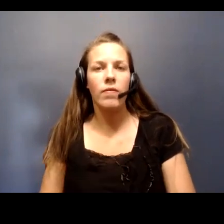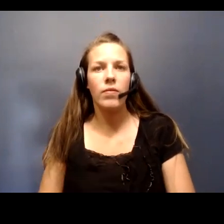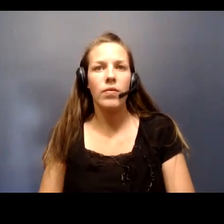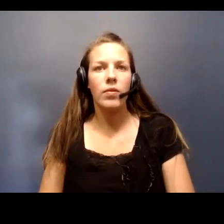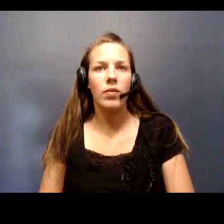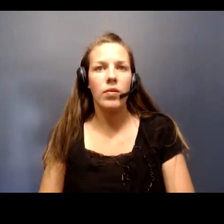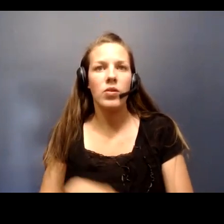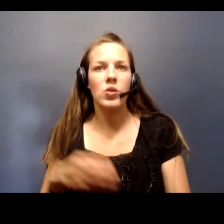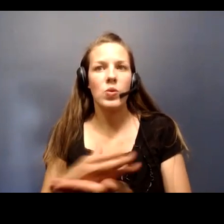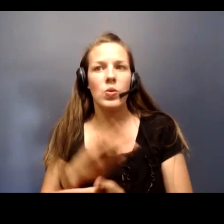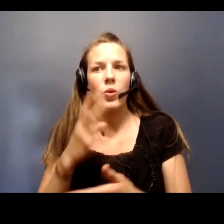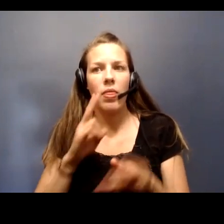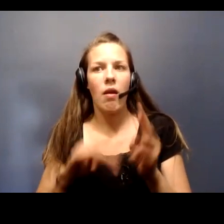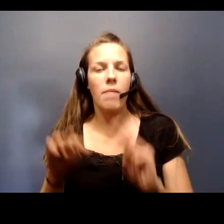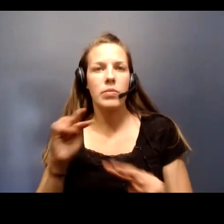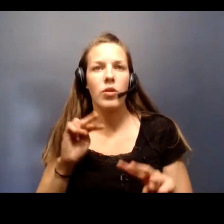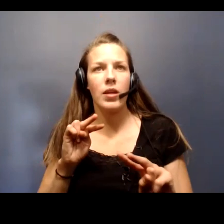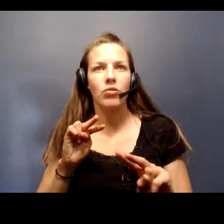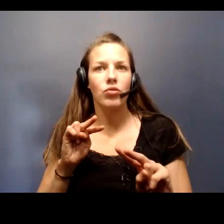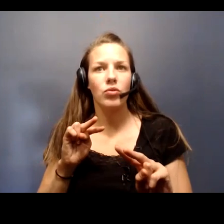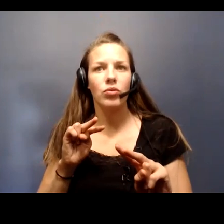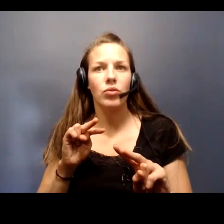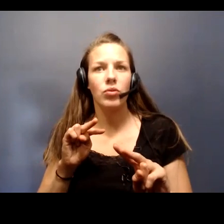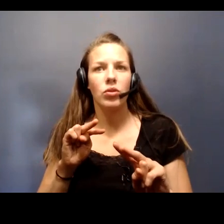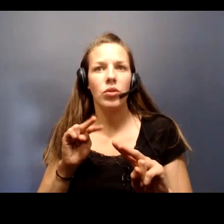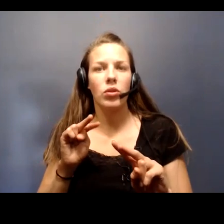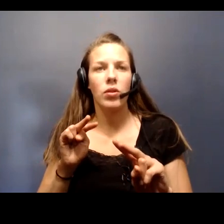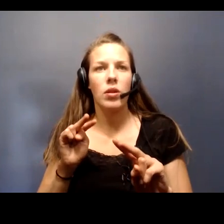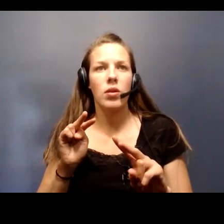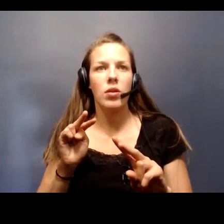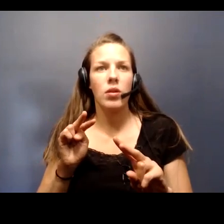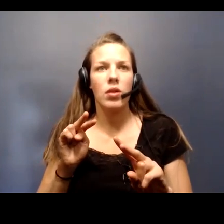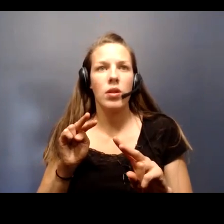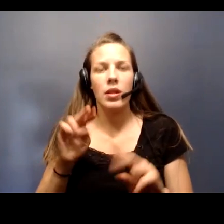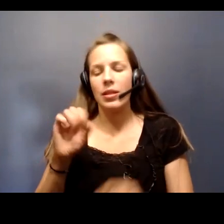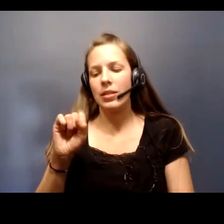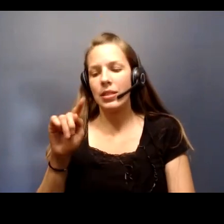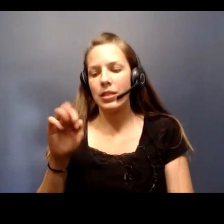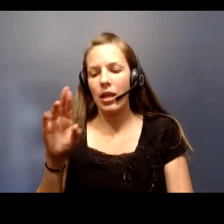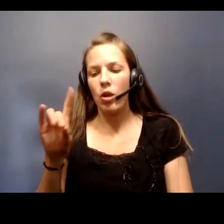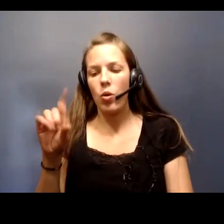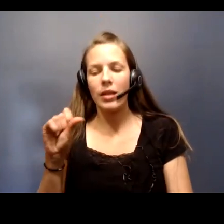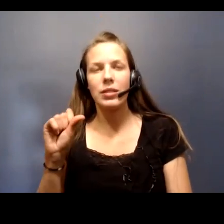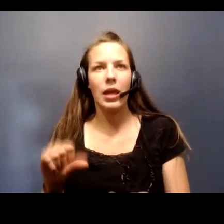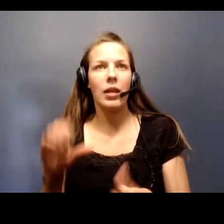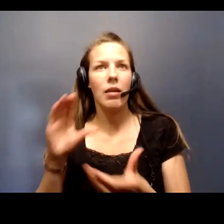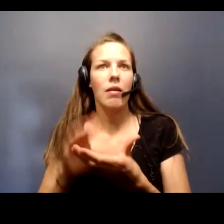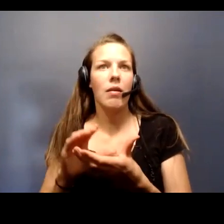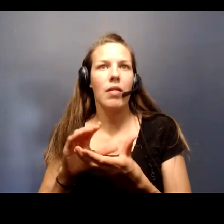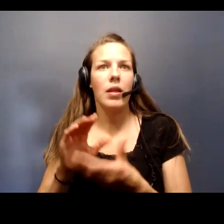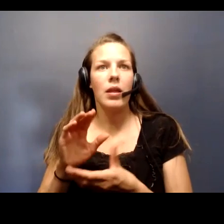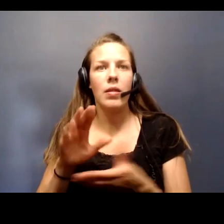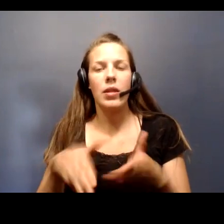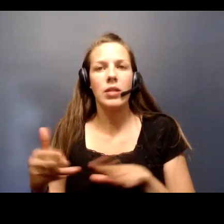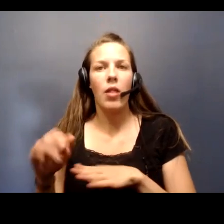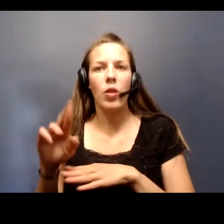new observation that corticosteroids can push down the mortality